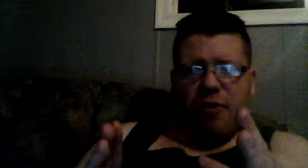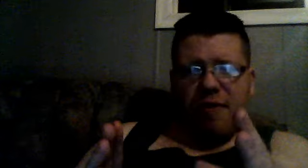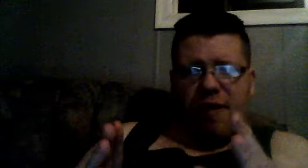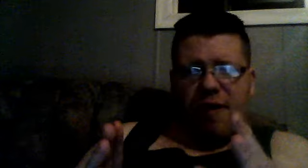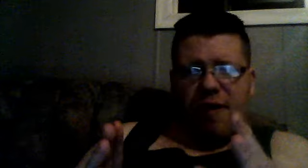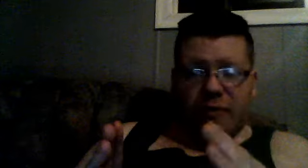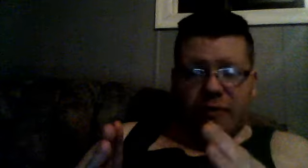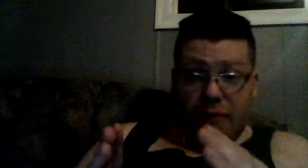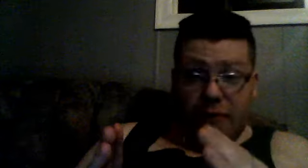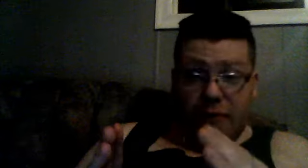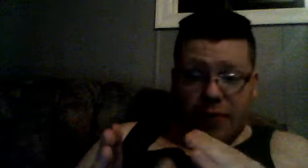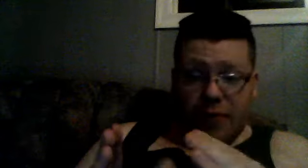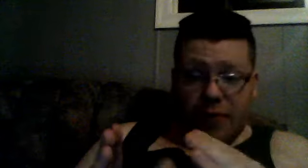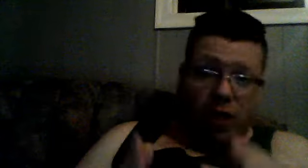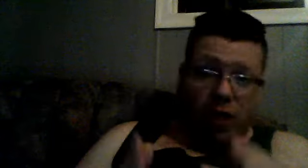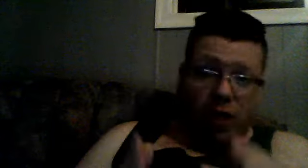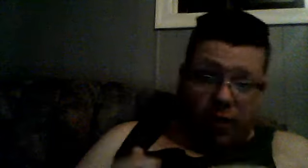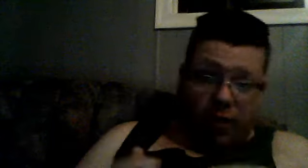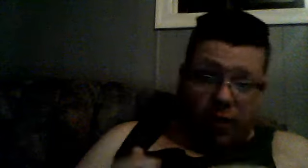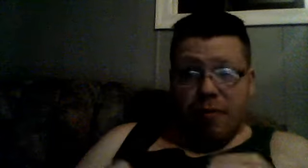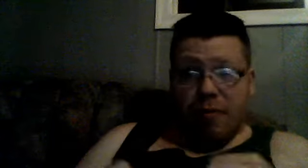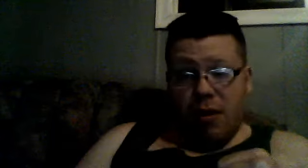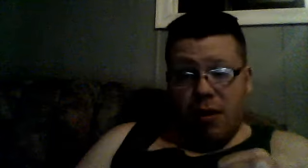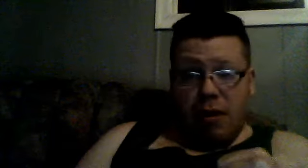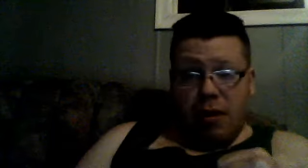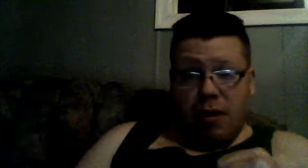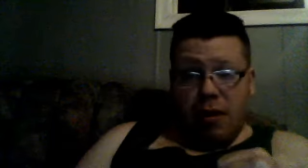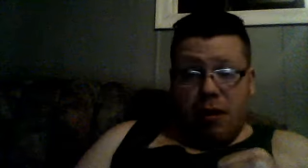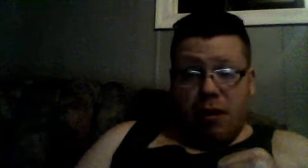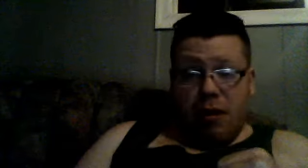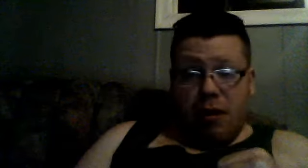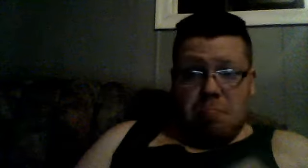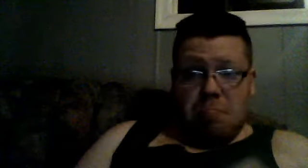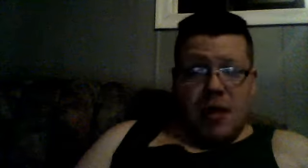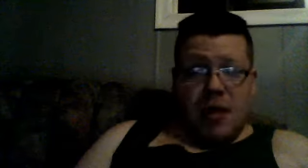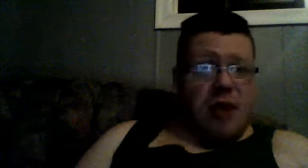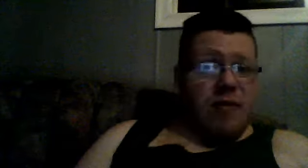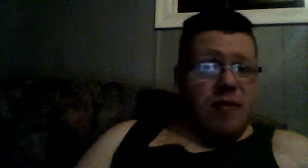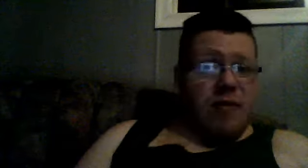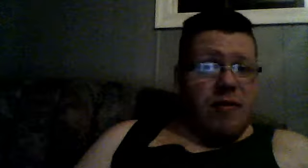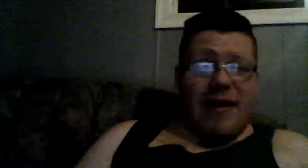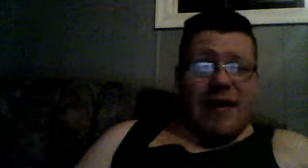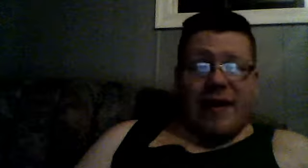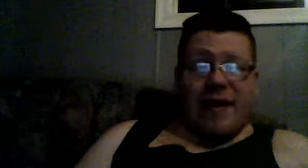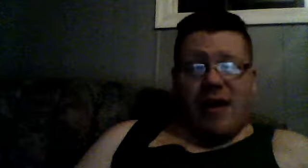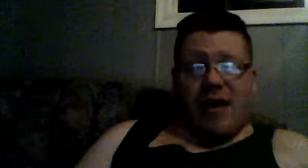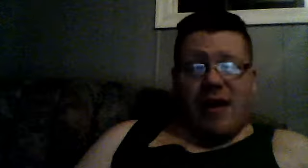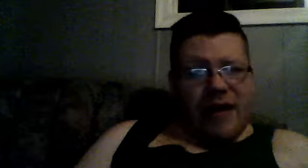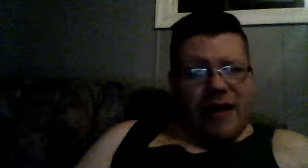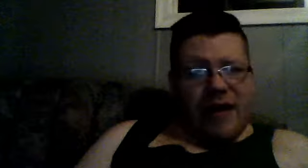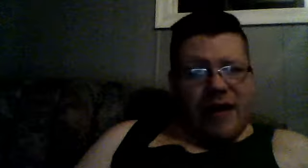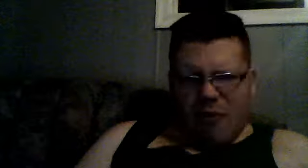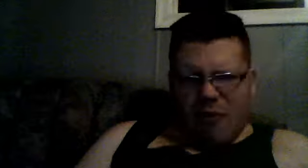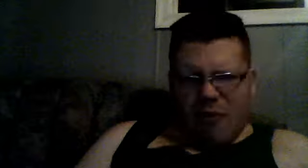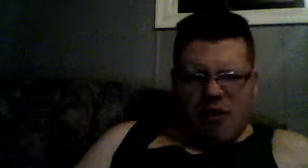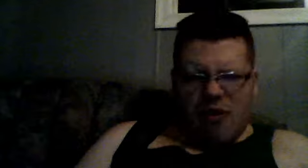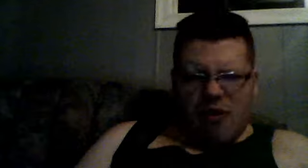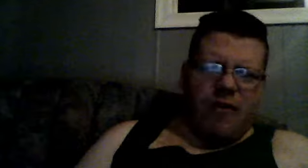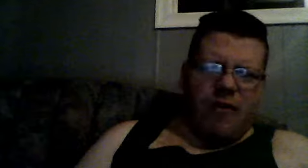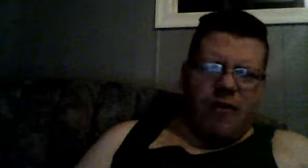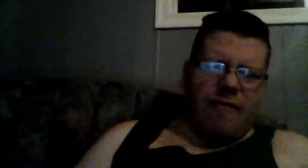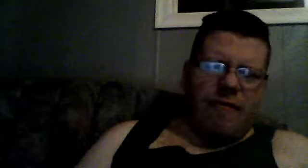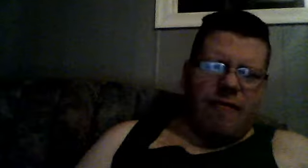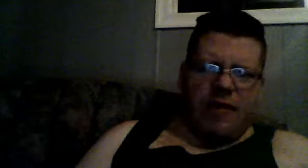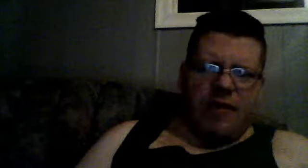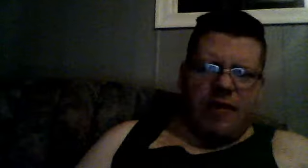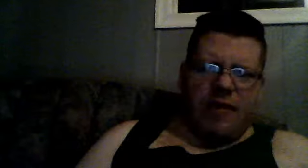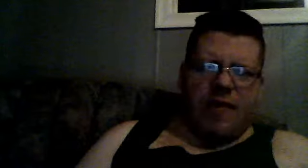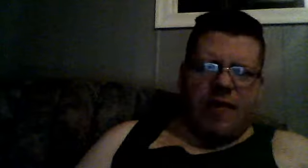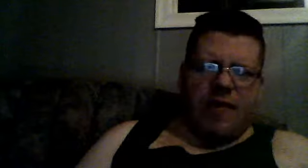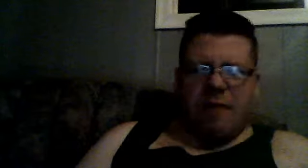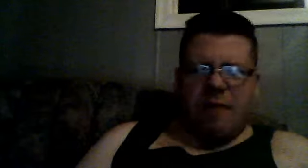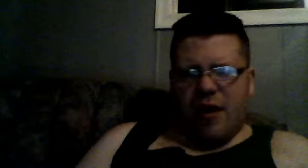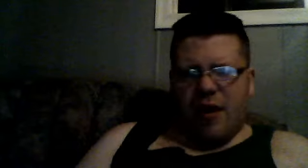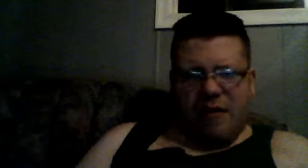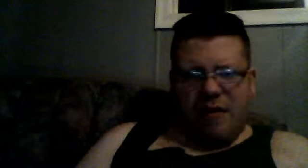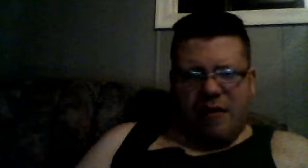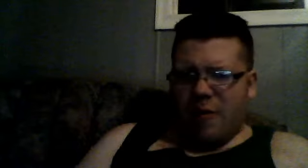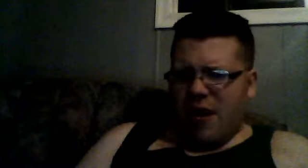seasons of Transformers for the Autobots, and he was always, got captured, with his human buddy, Spike,